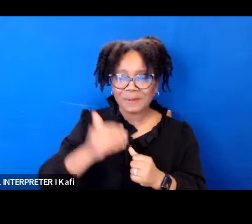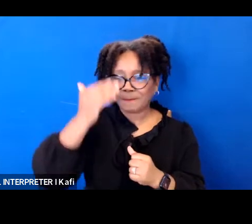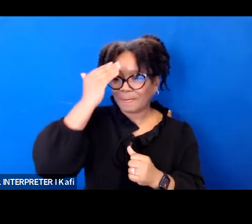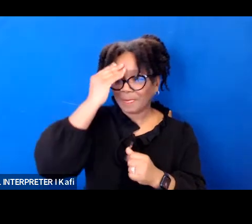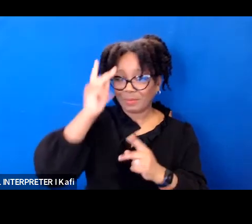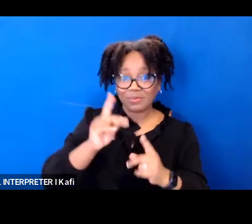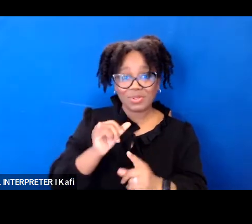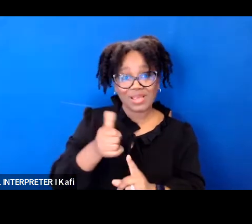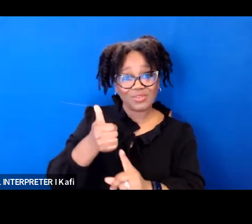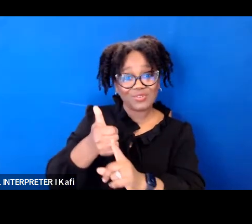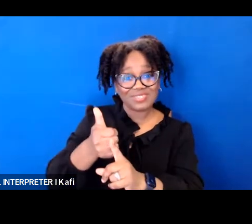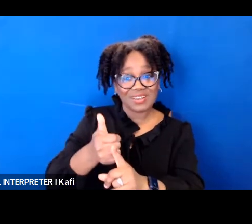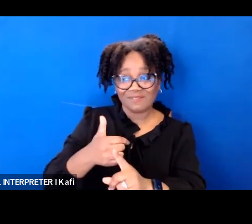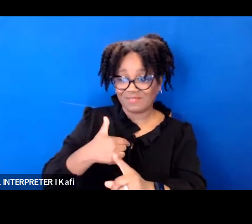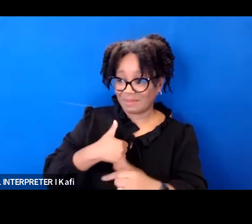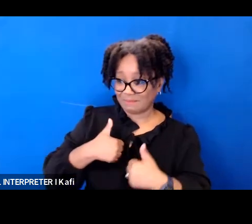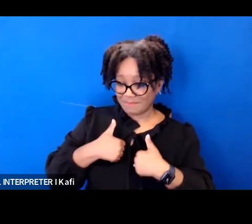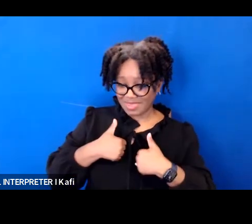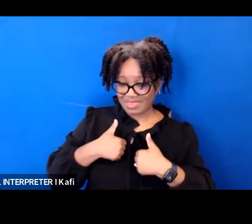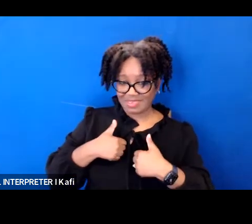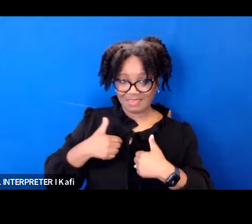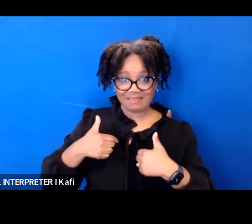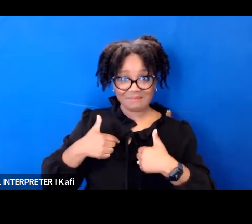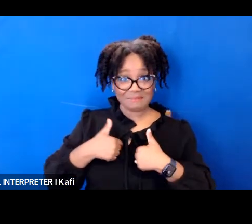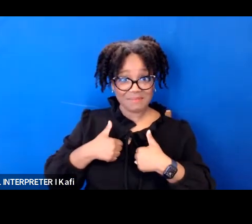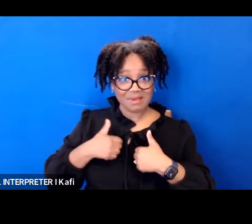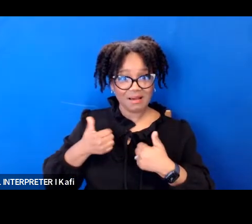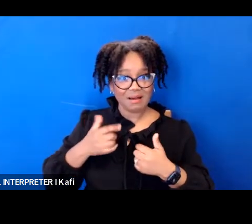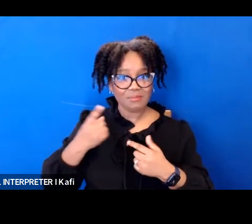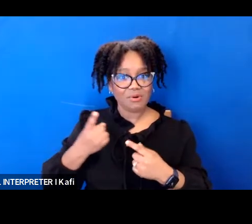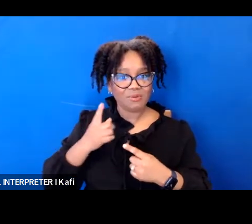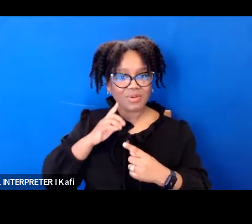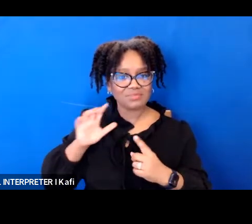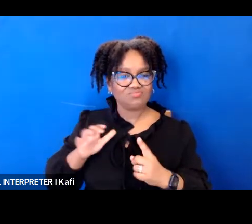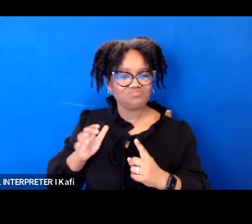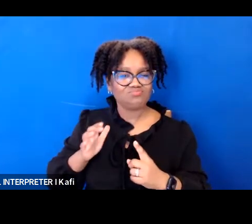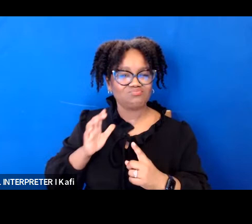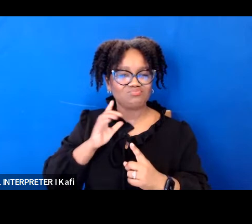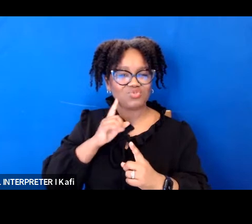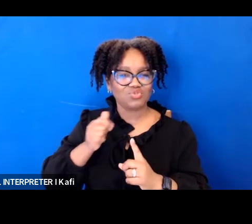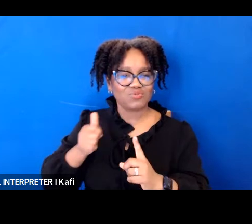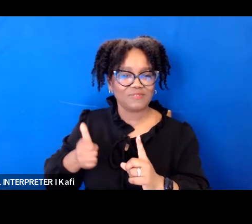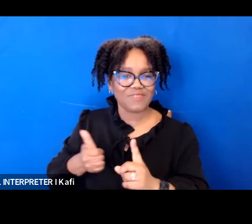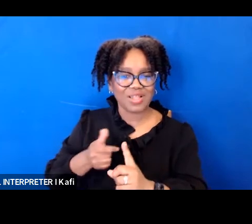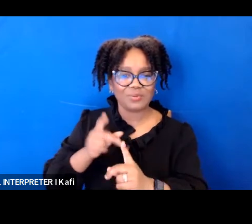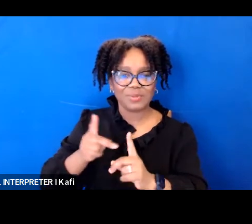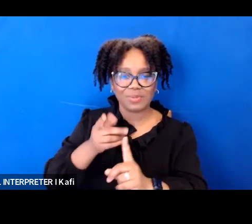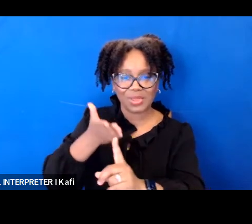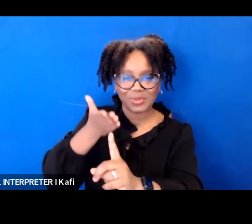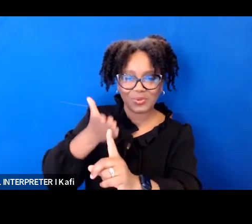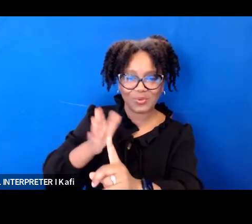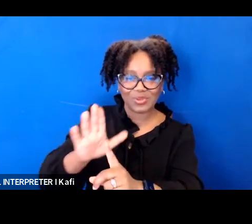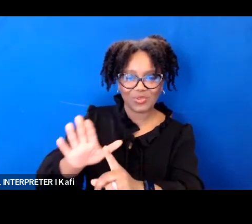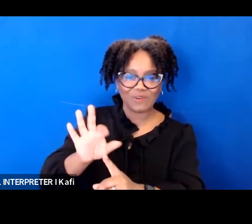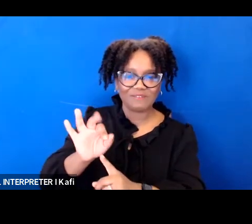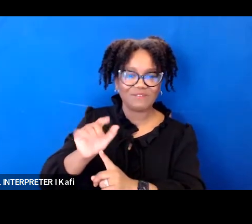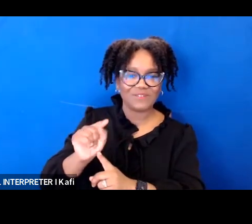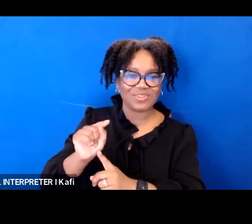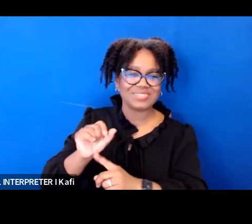to do everything we can to to follow your trailblazing leadership and follow your footsteps so thank you for joining us